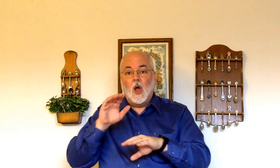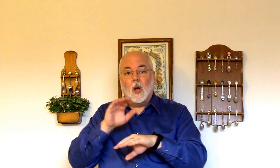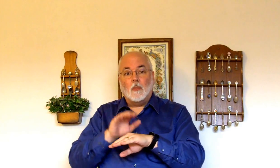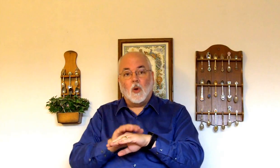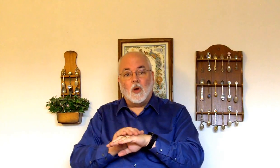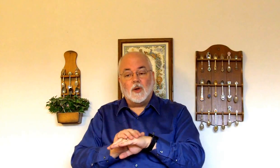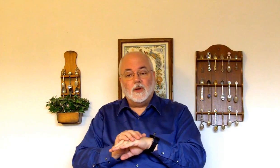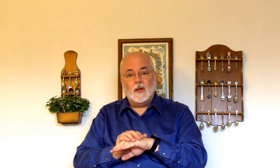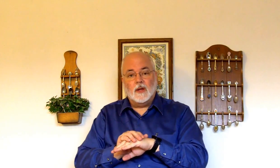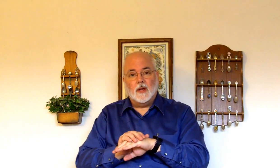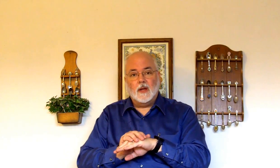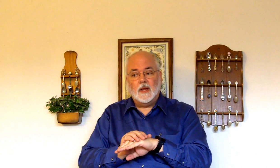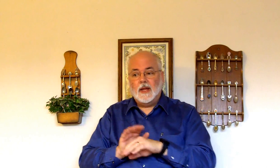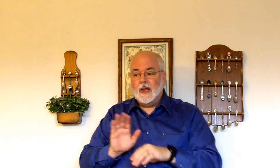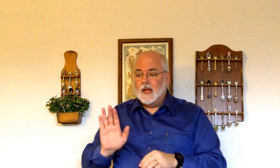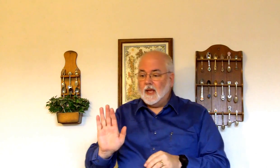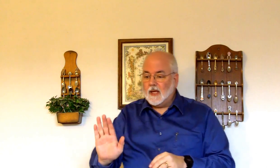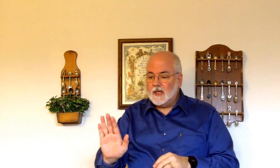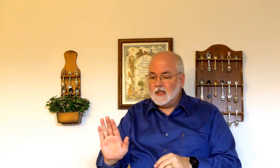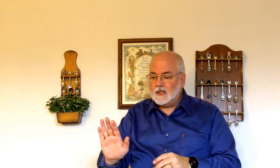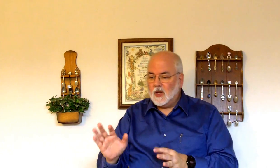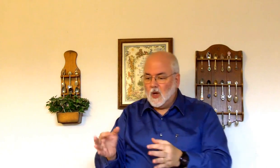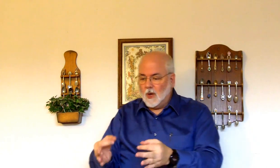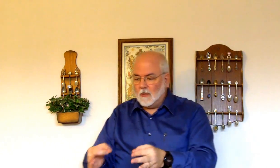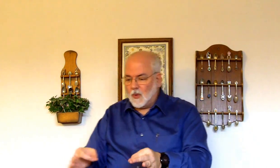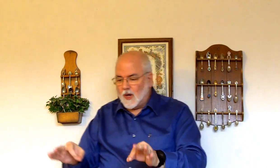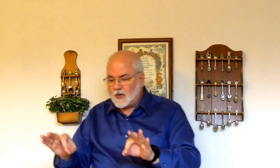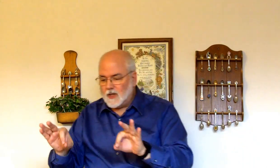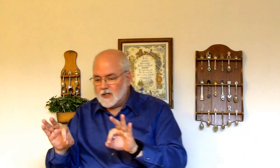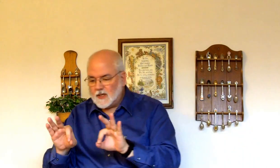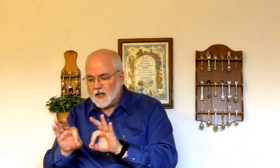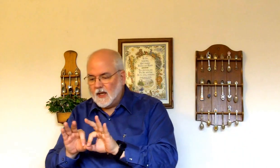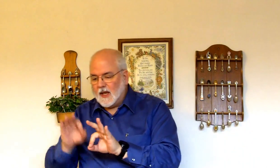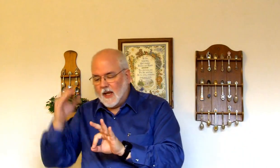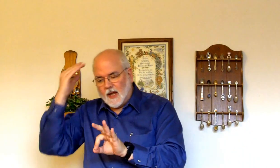Upon. His. Precious. Head.